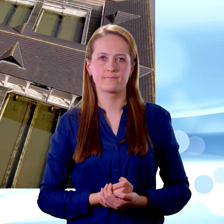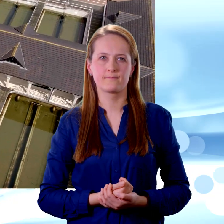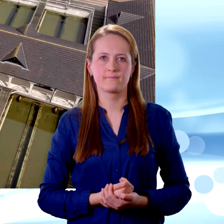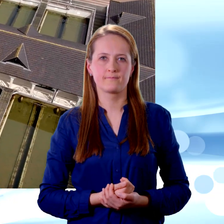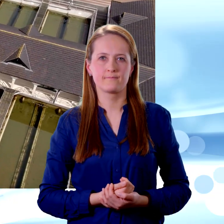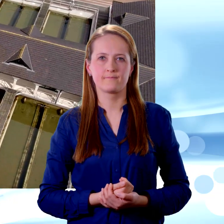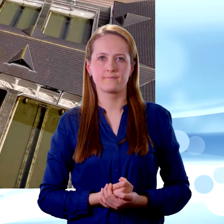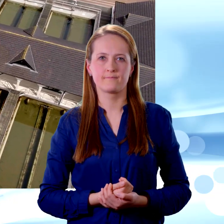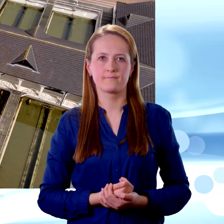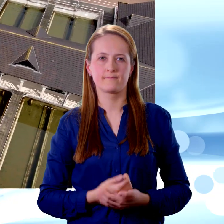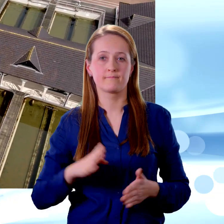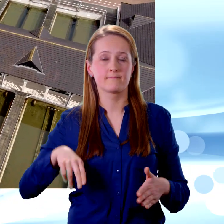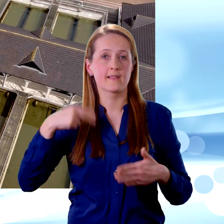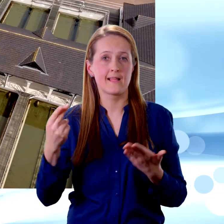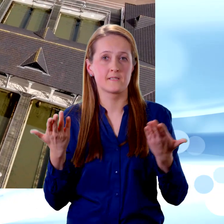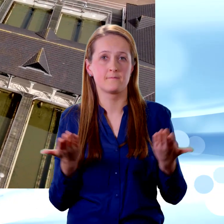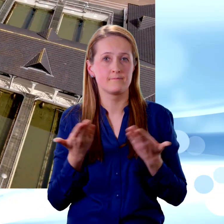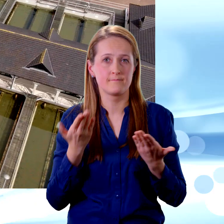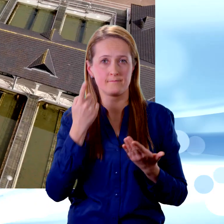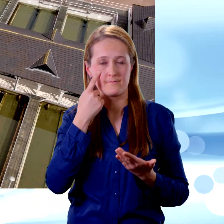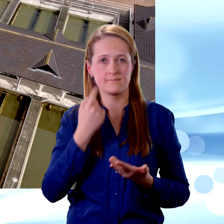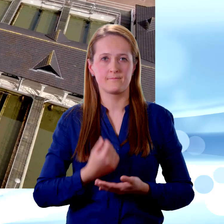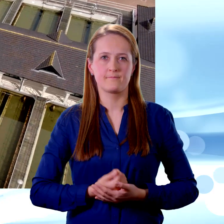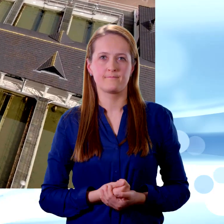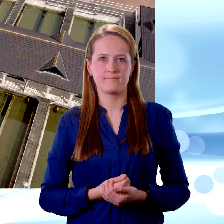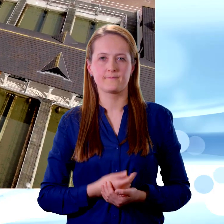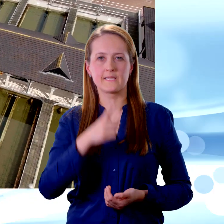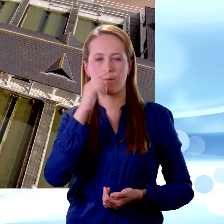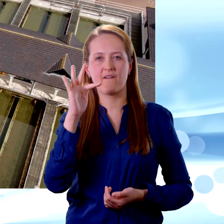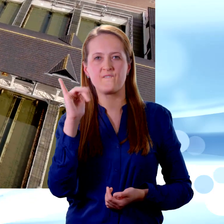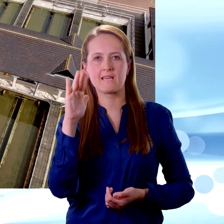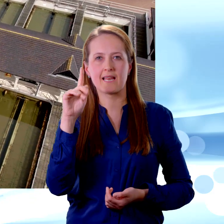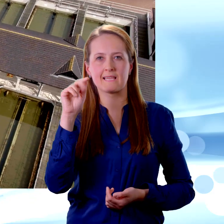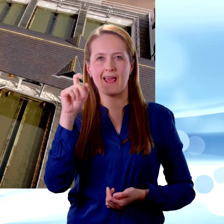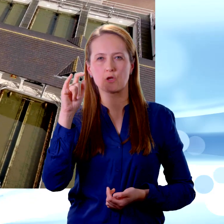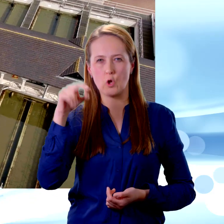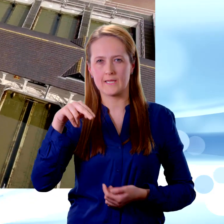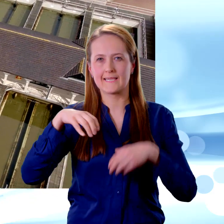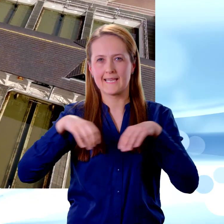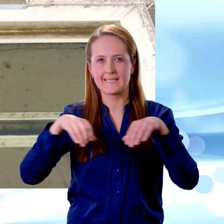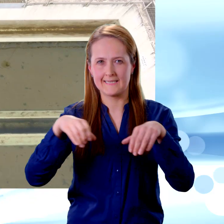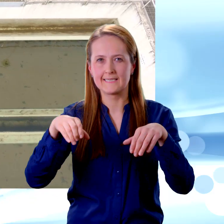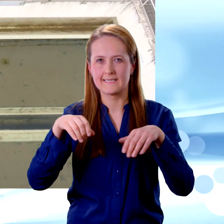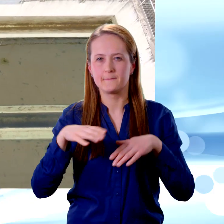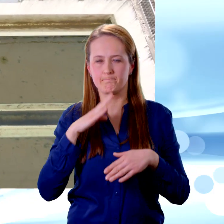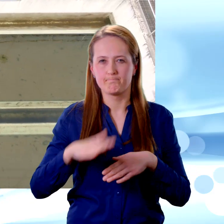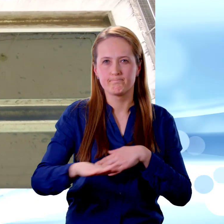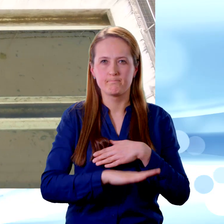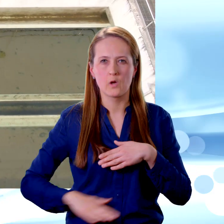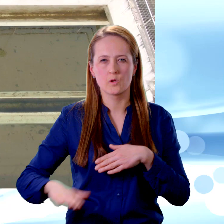And this is where it comes next. These are the filtration tanks. The bottom of each tank is covered